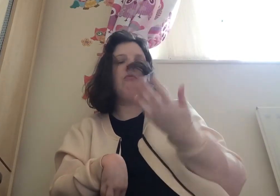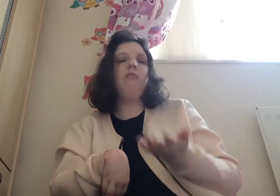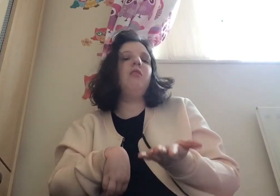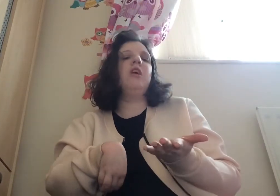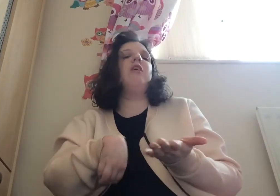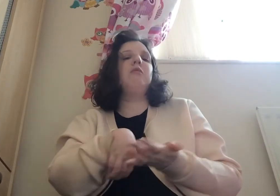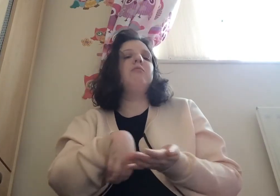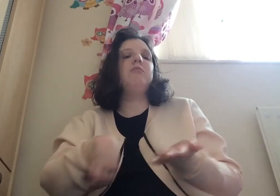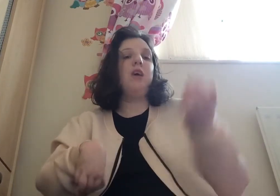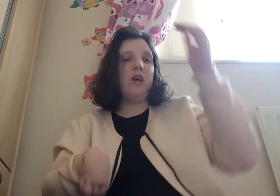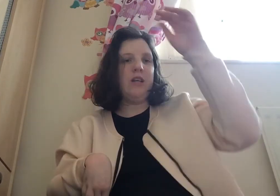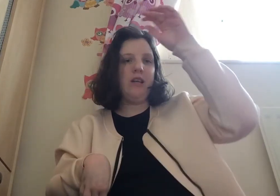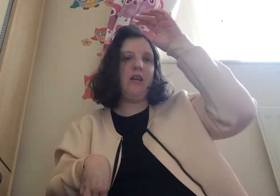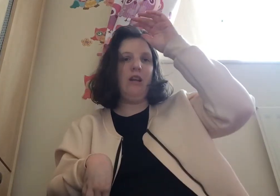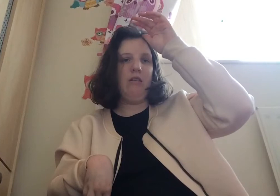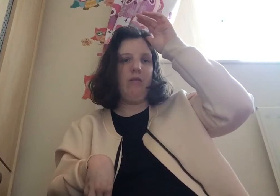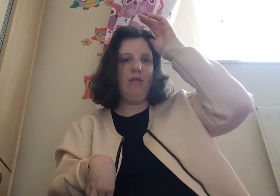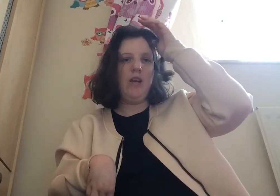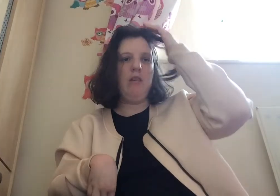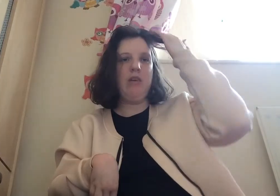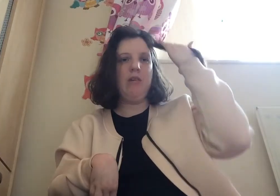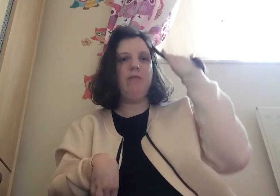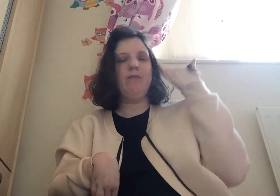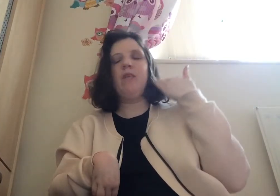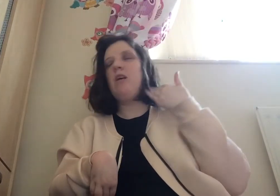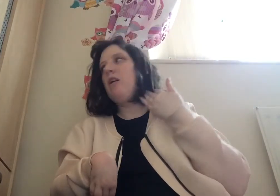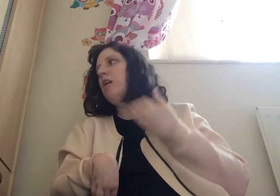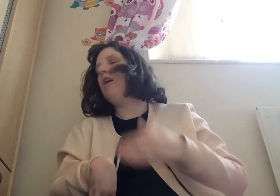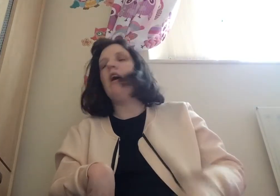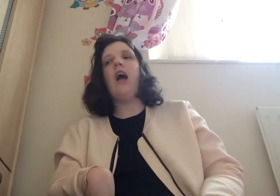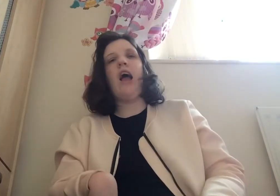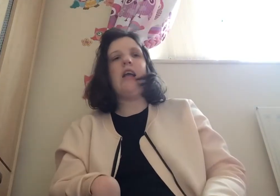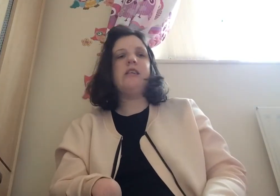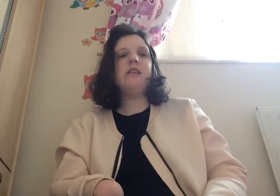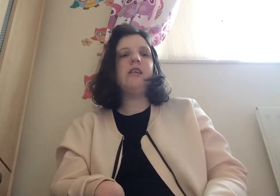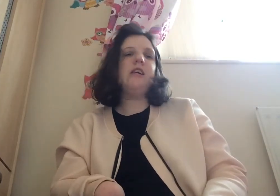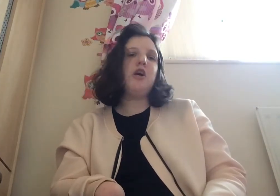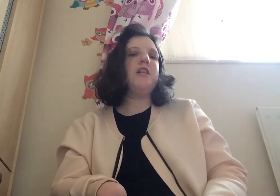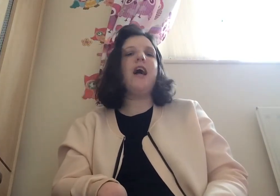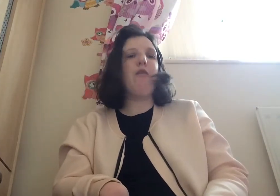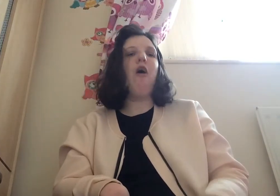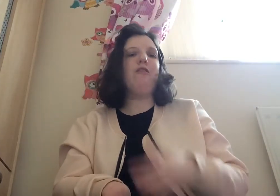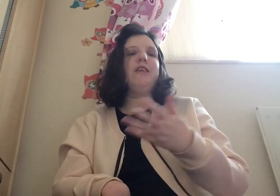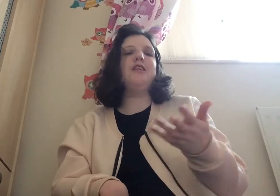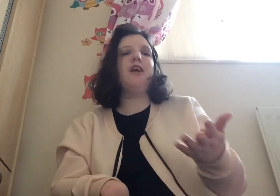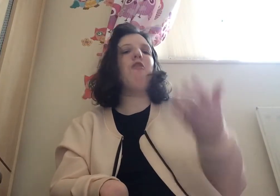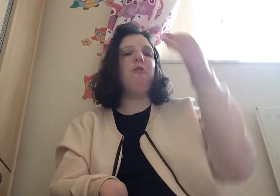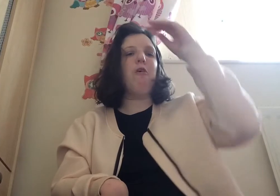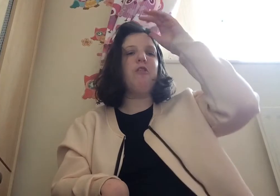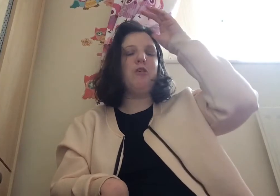you know her dad had killed her killed her and turns out obviously she got run over because